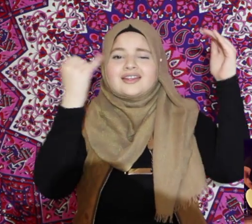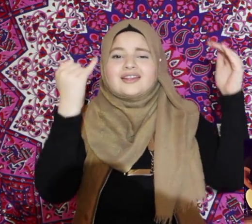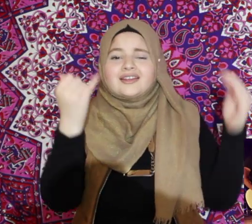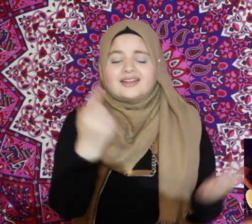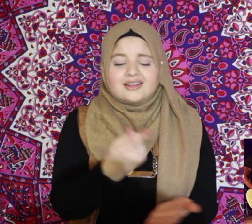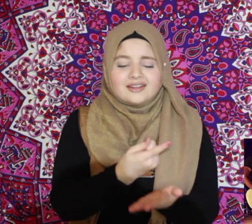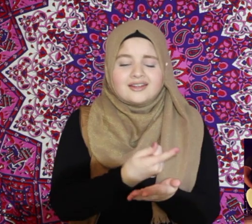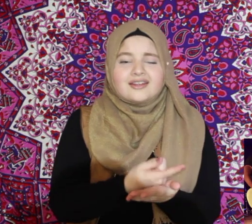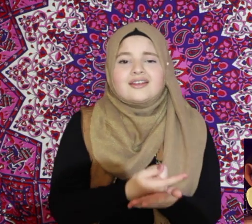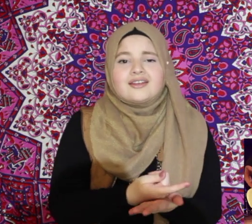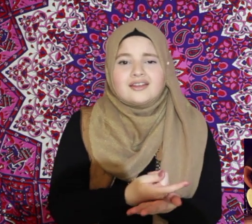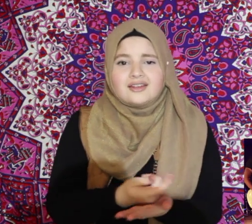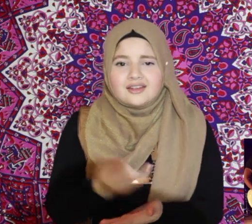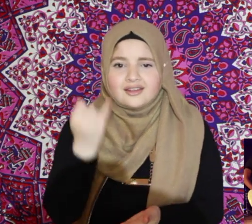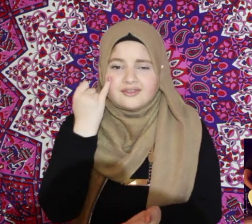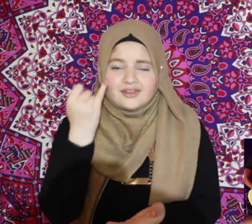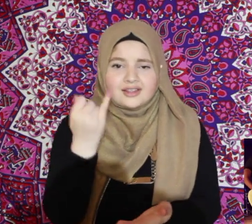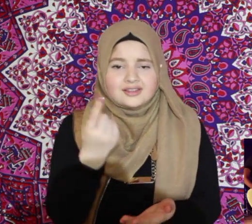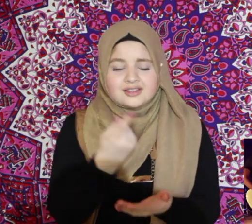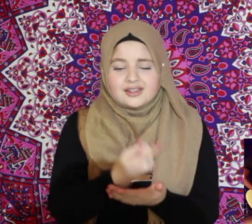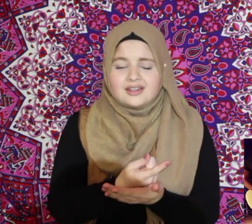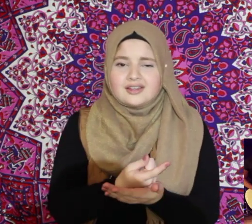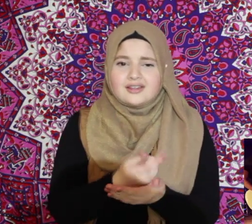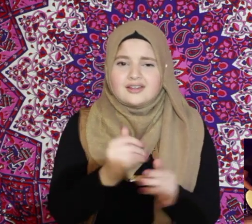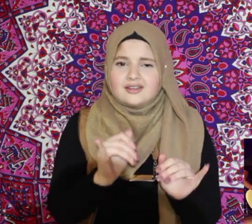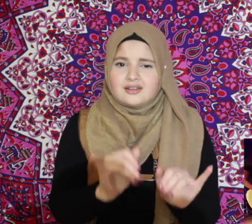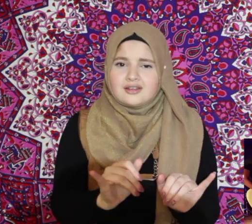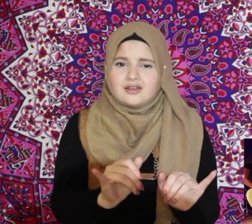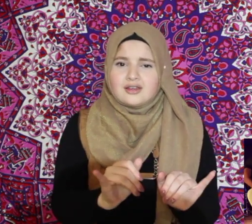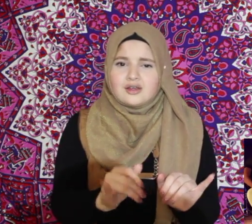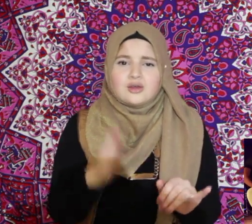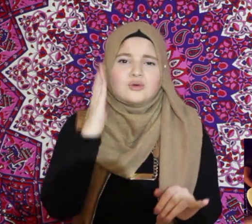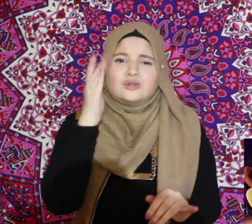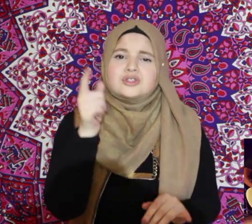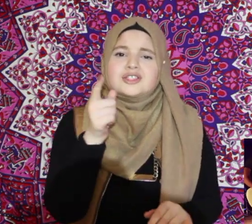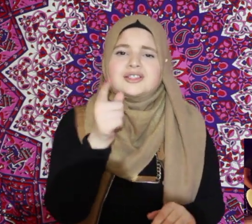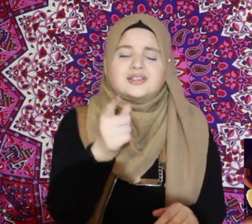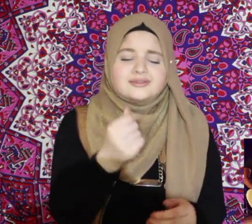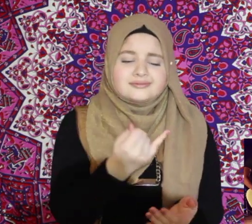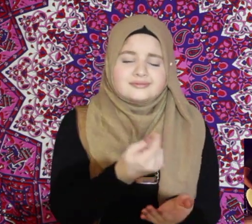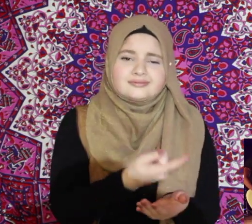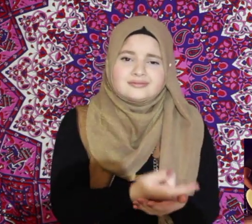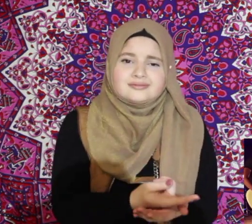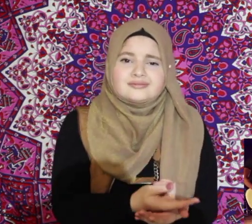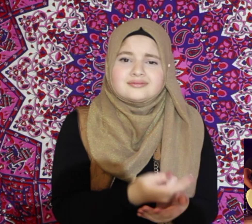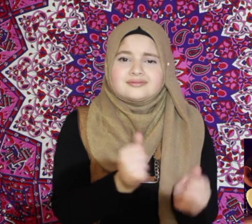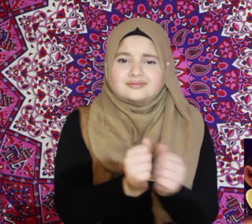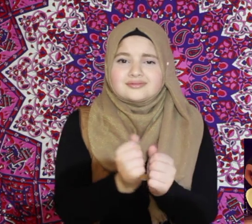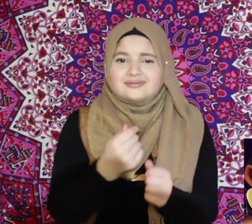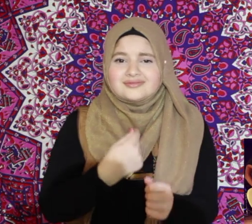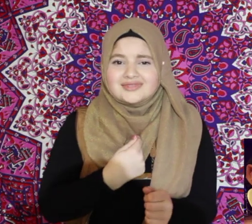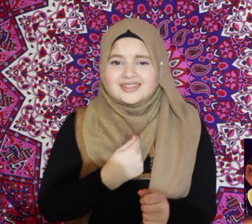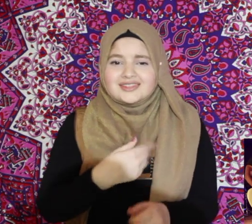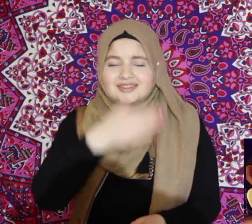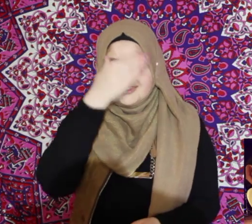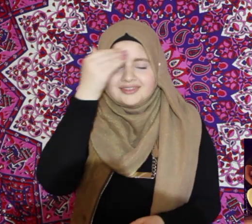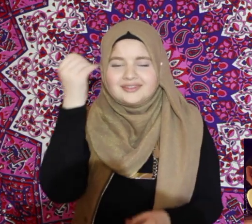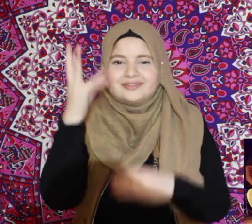here, if I just lay here Would you lie with me? Just forget the world